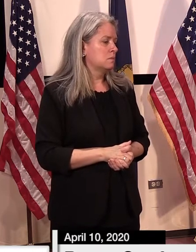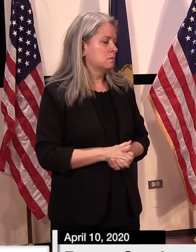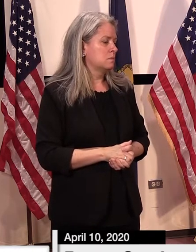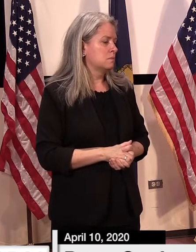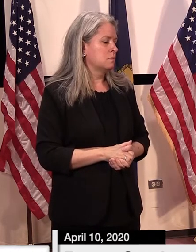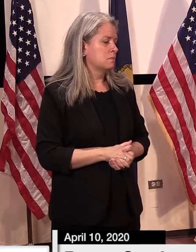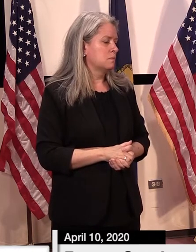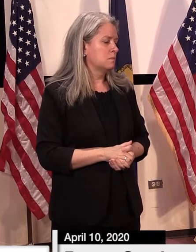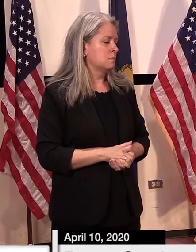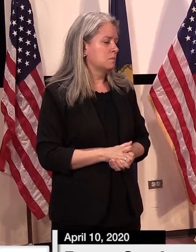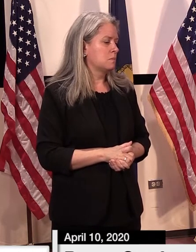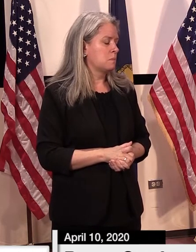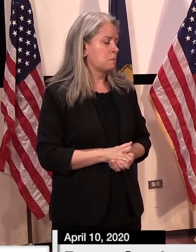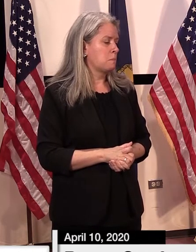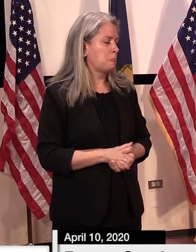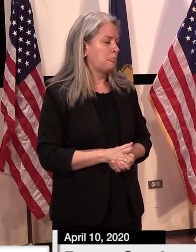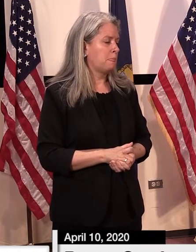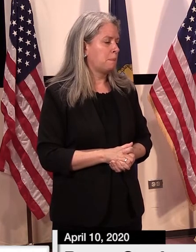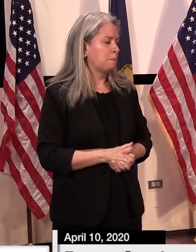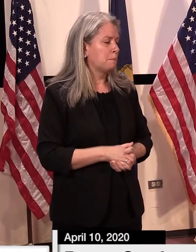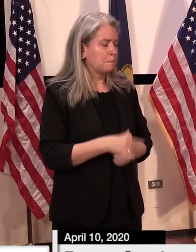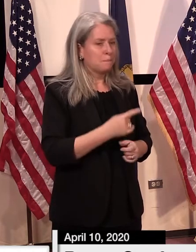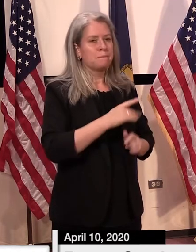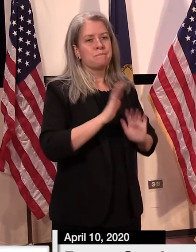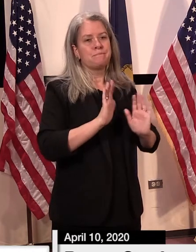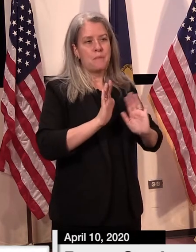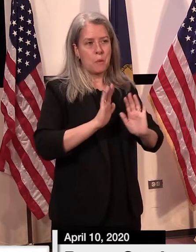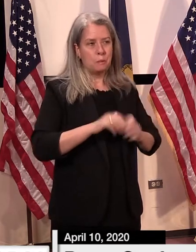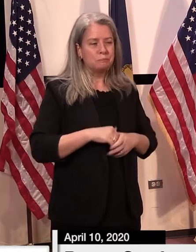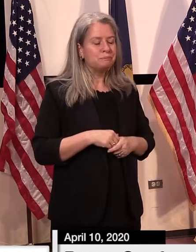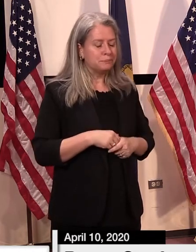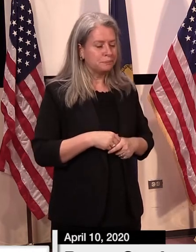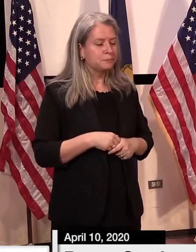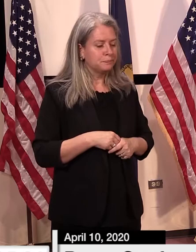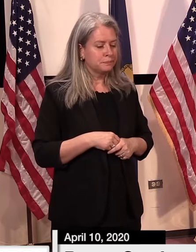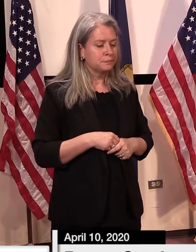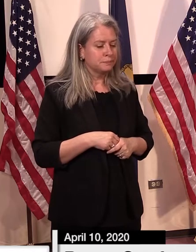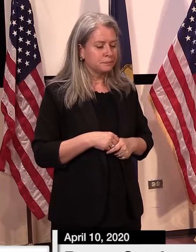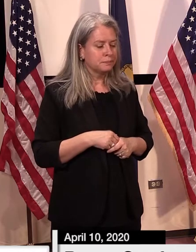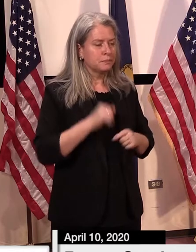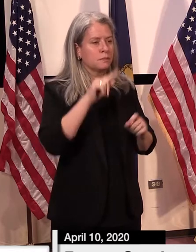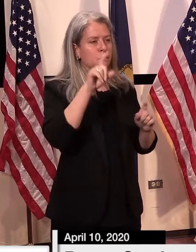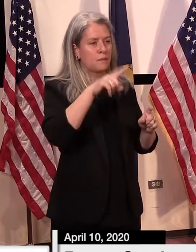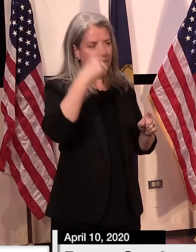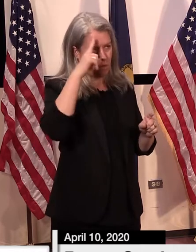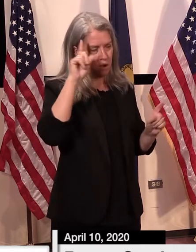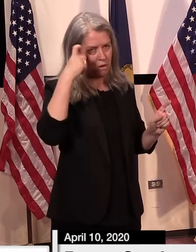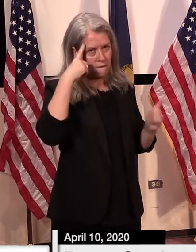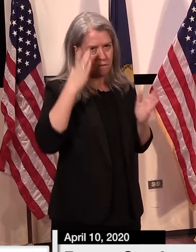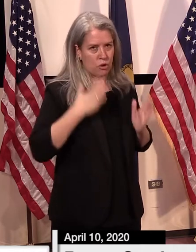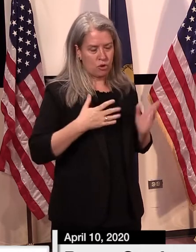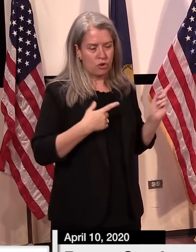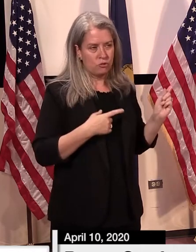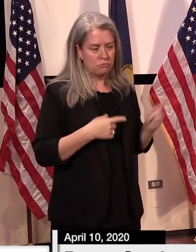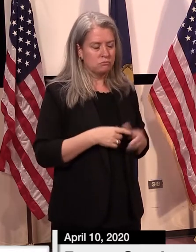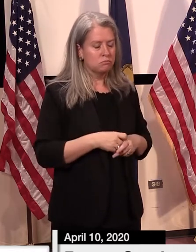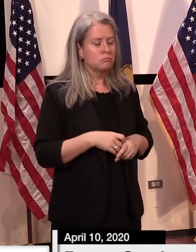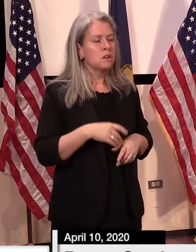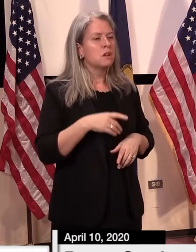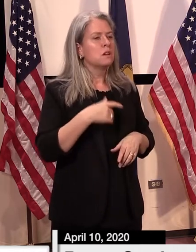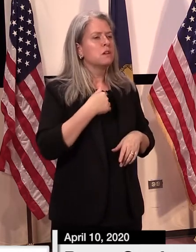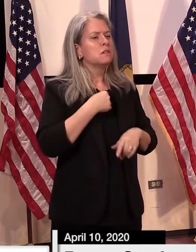Hello, Governor. I understand how the modeling